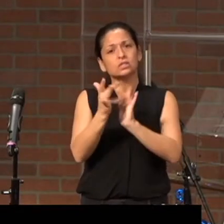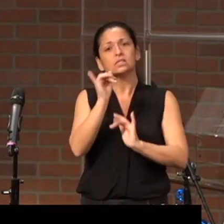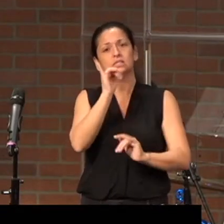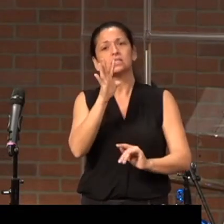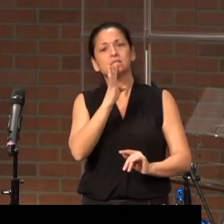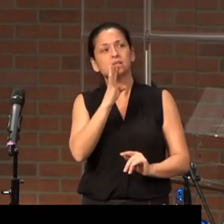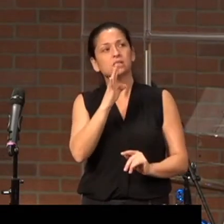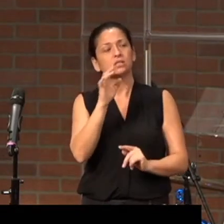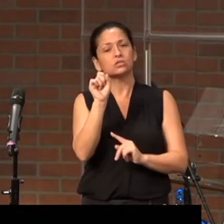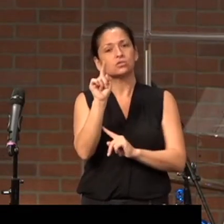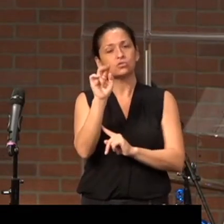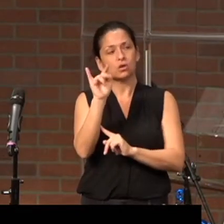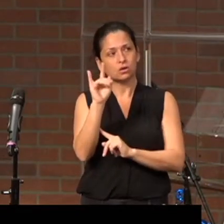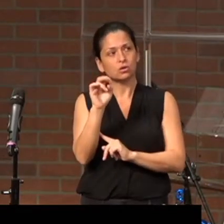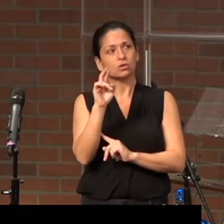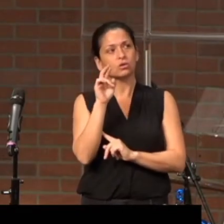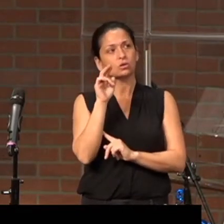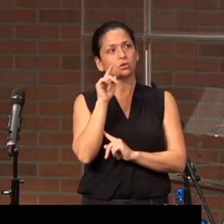you're bitter.